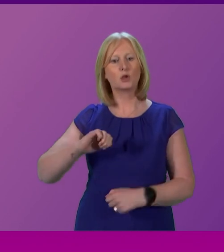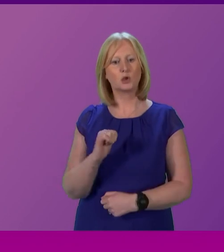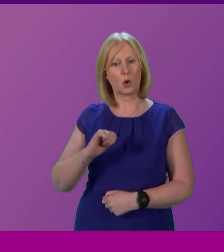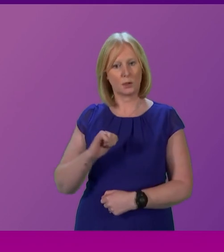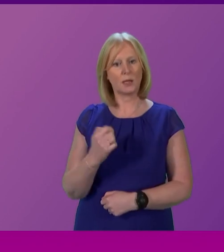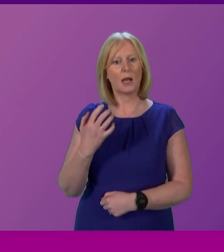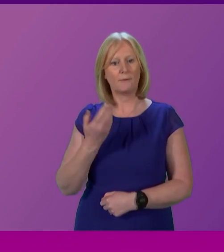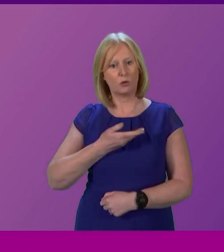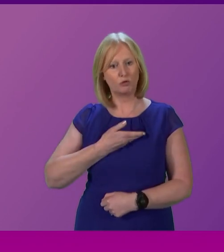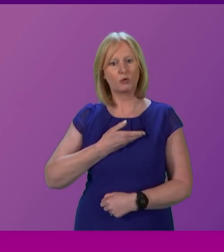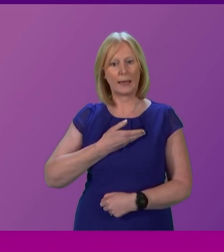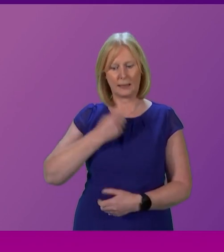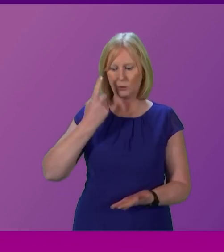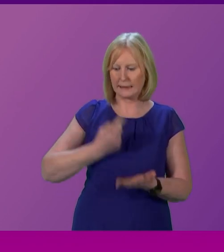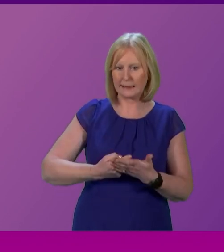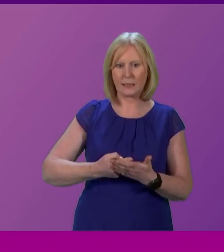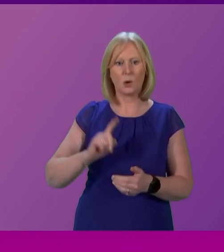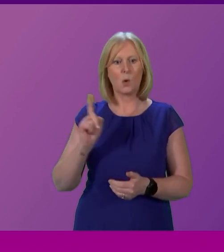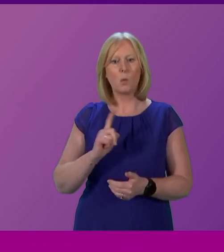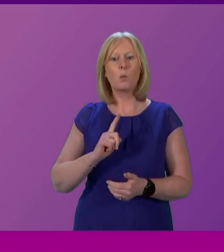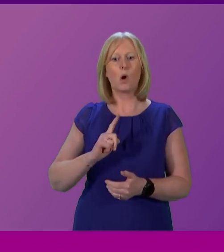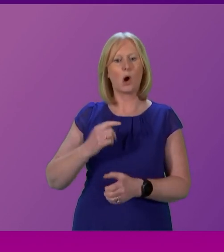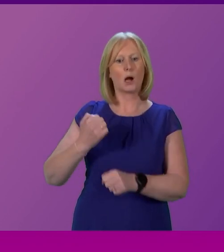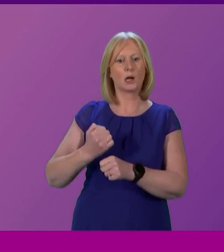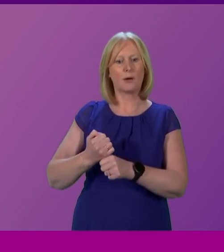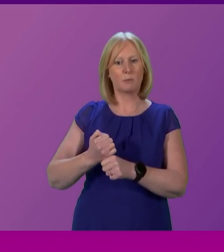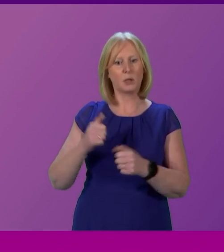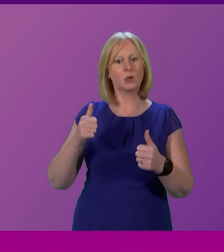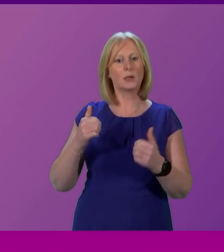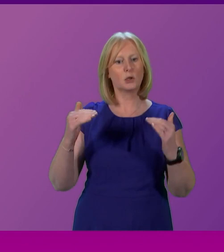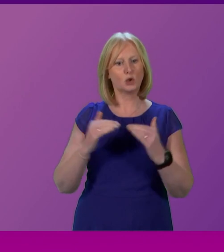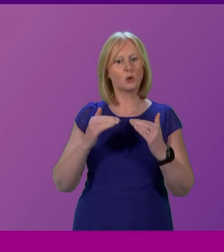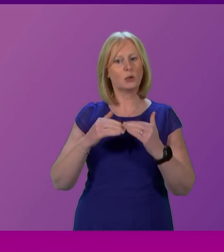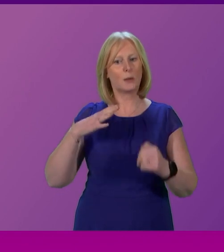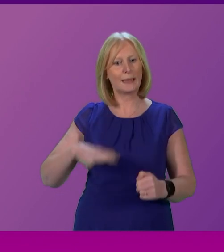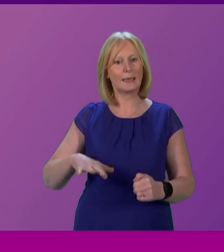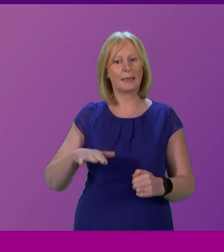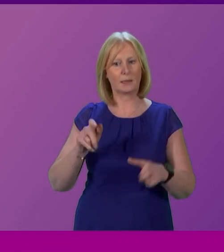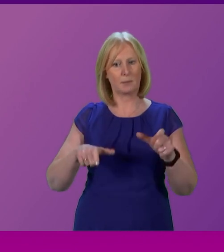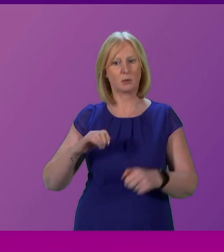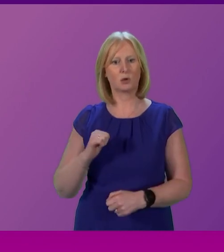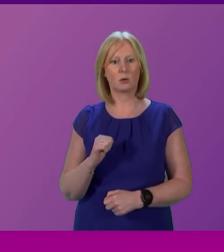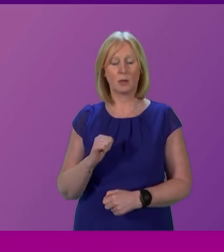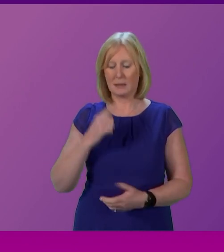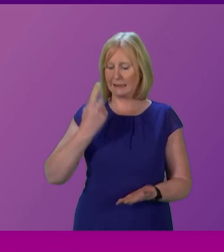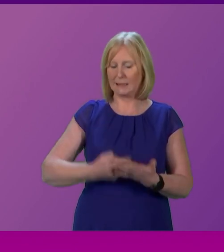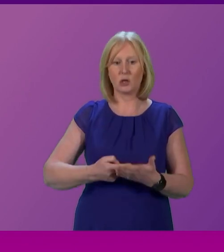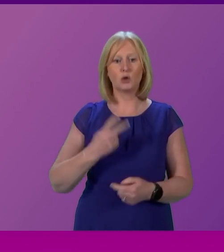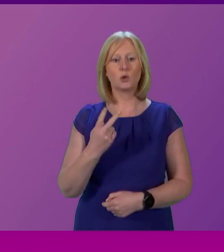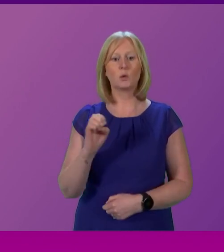the form of government that's best suited to their needs. And we took a decision on that in 2014.